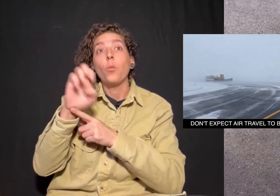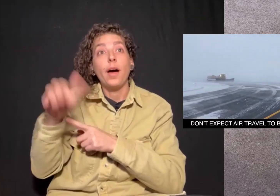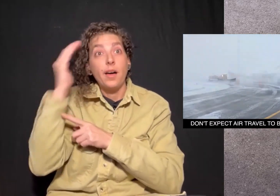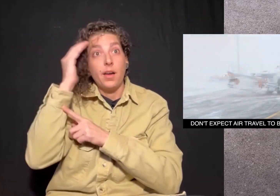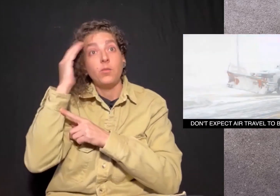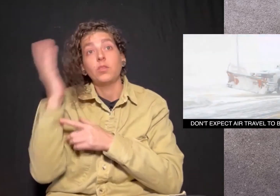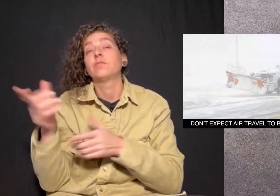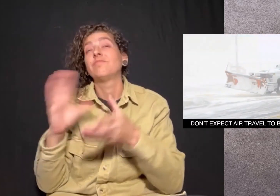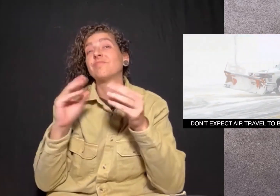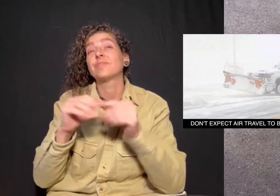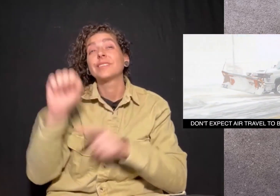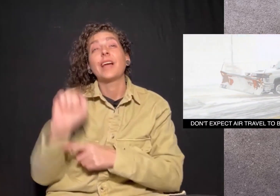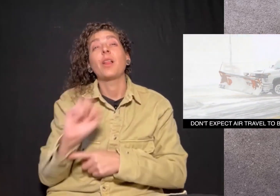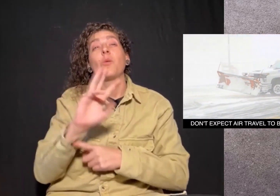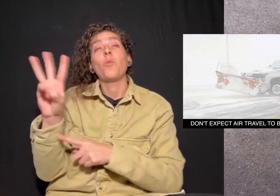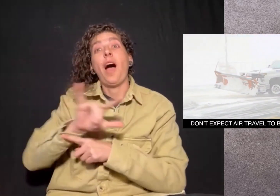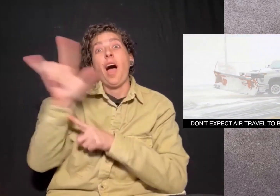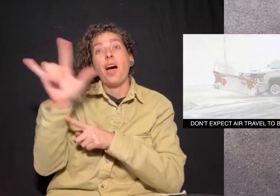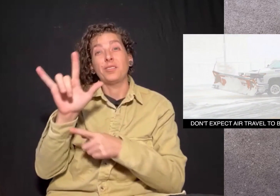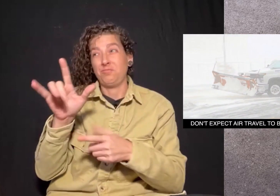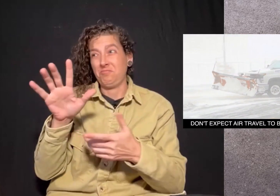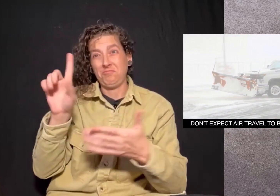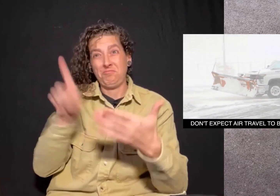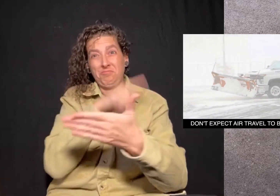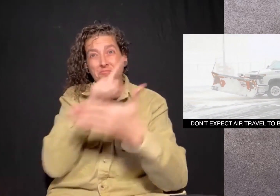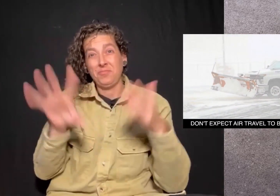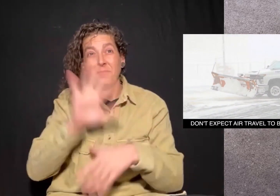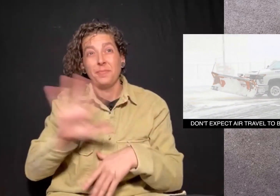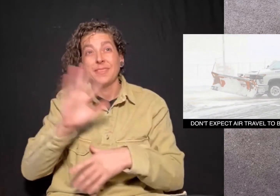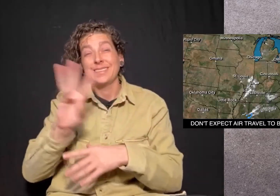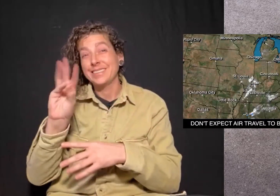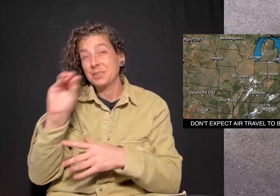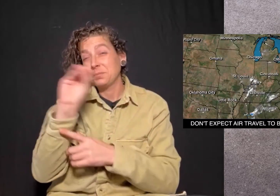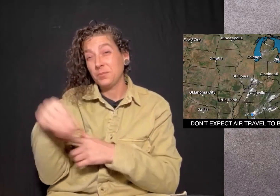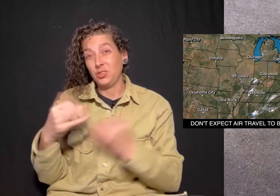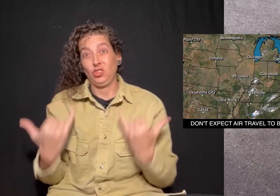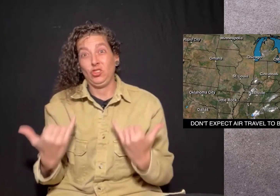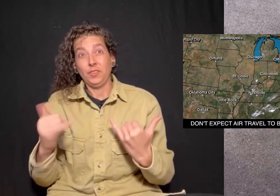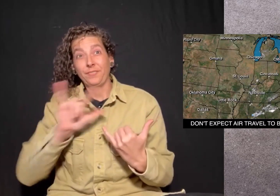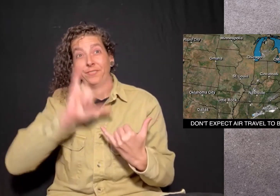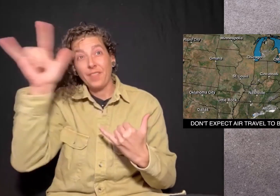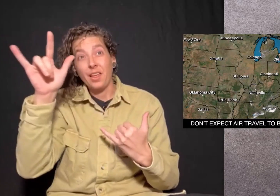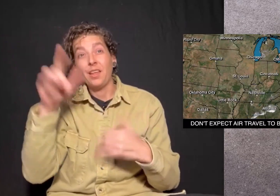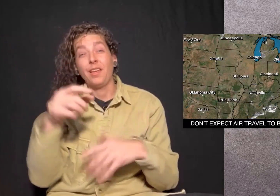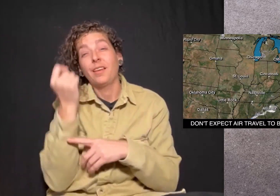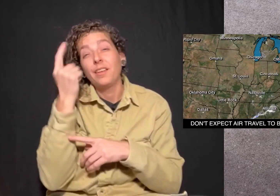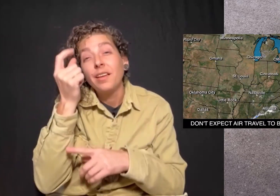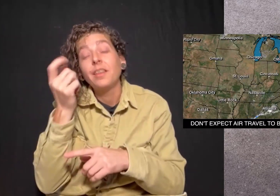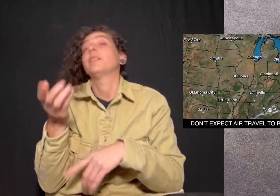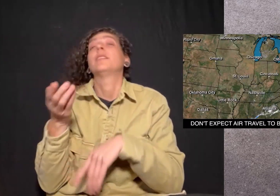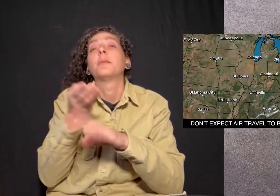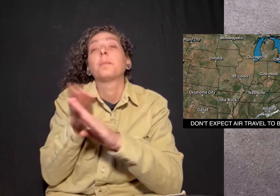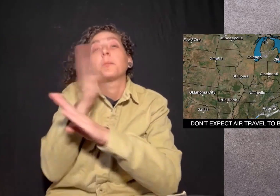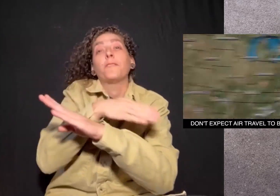FlightAware says Southwest canceled about 60% of today's flights before the day even started.